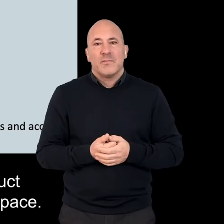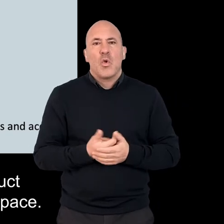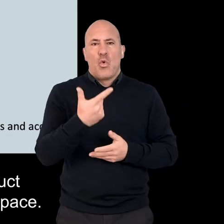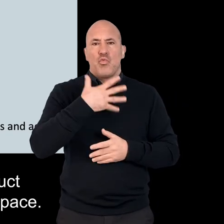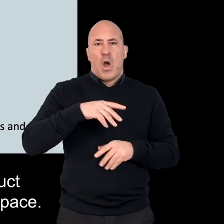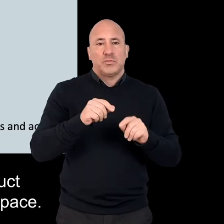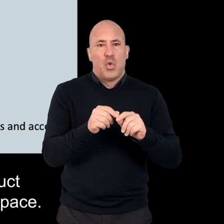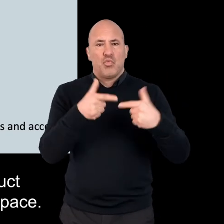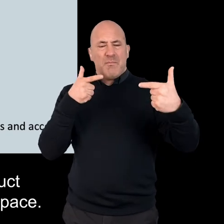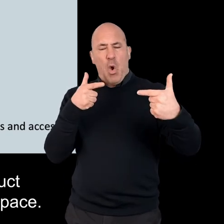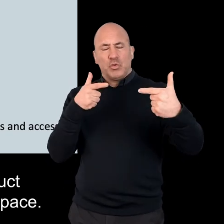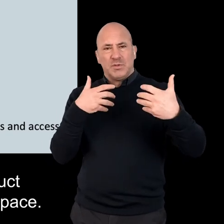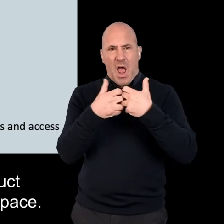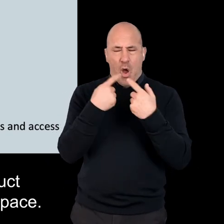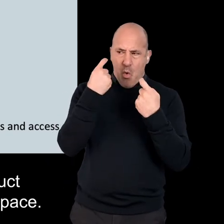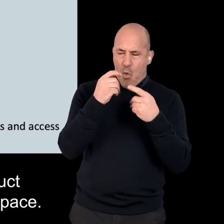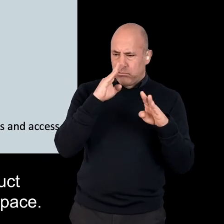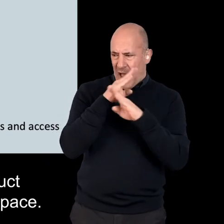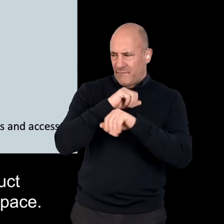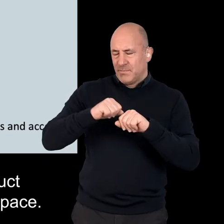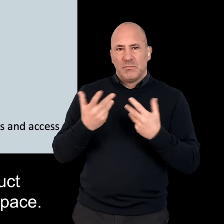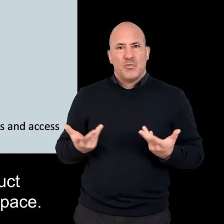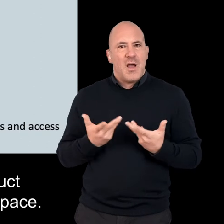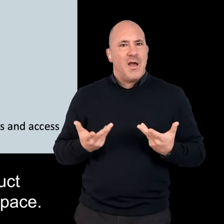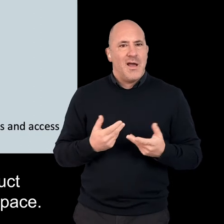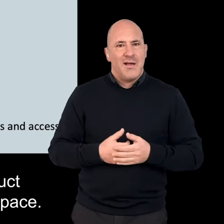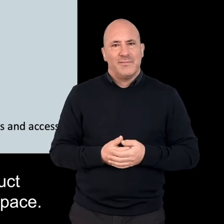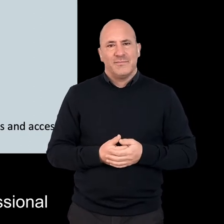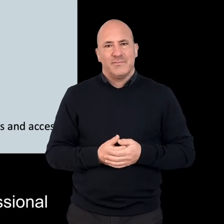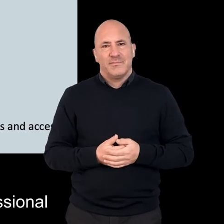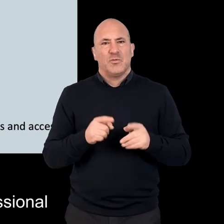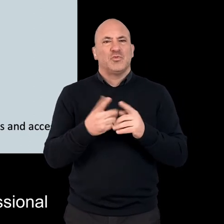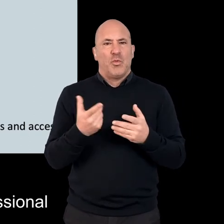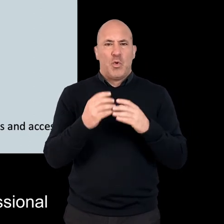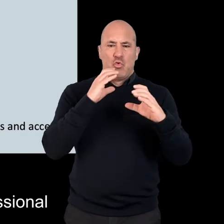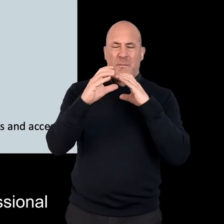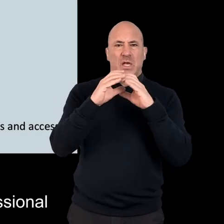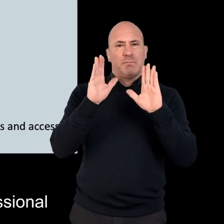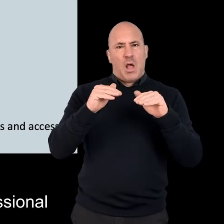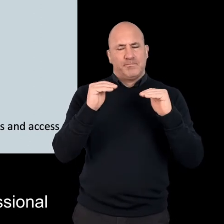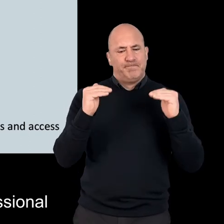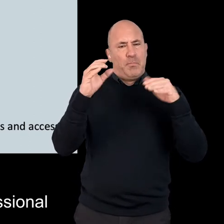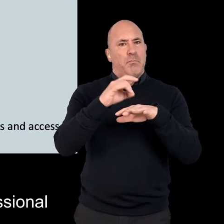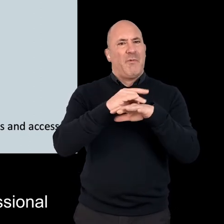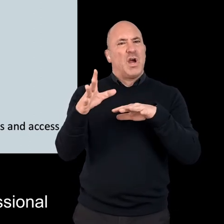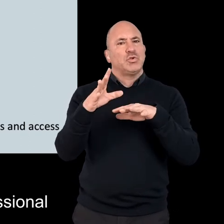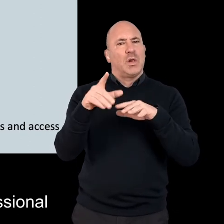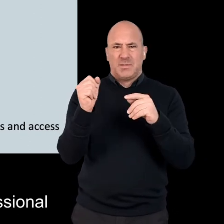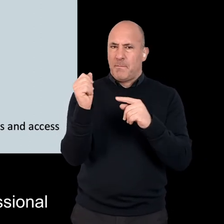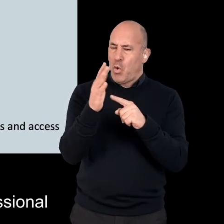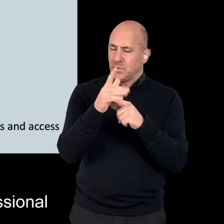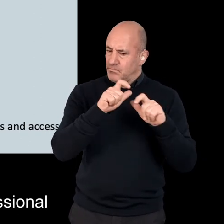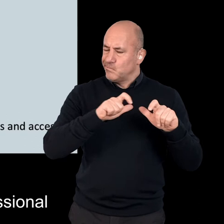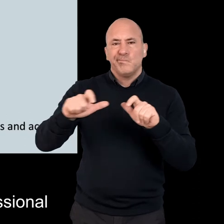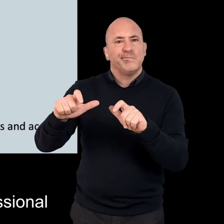When you might want to conduct remote meetings from a private space. How to and the importance of keeping communications